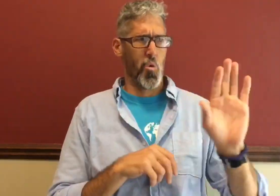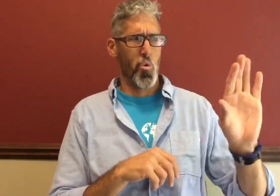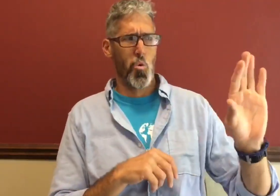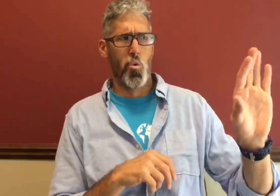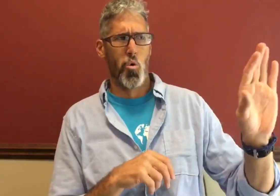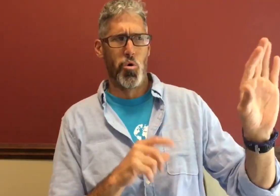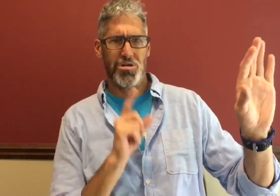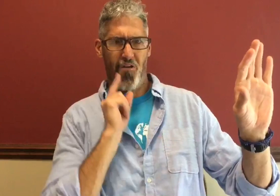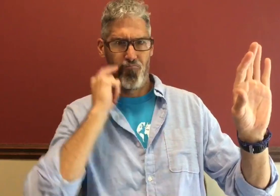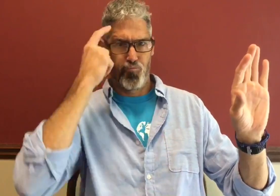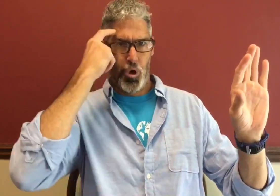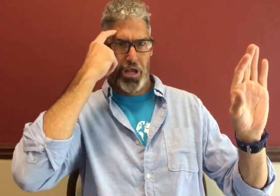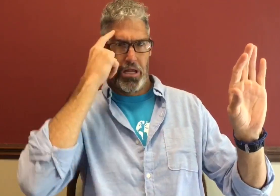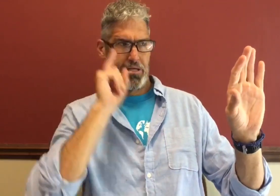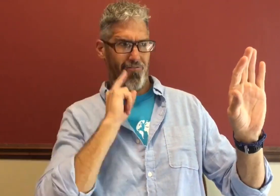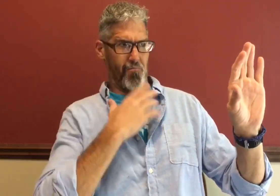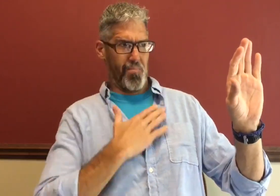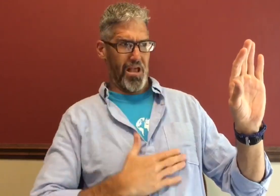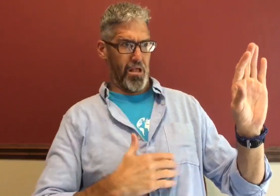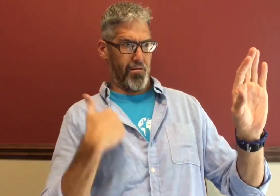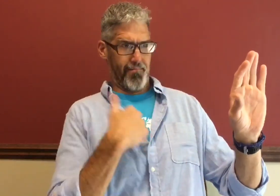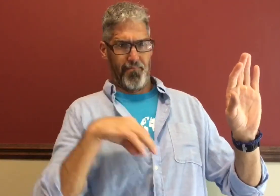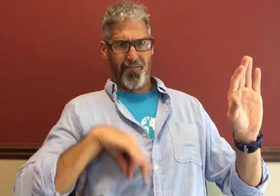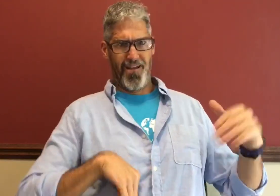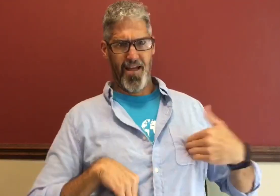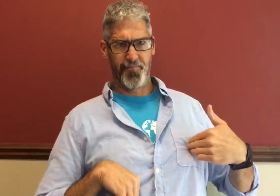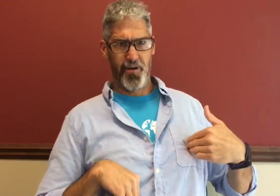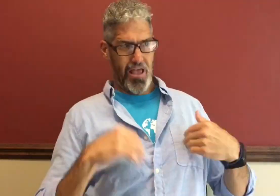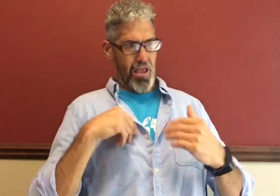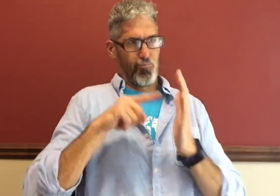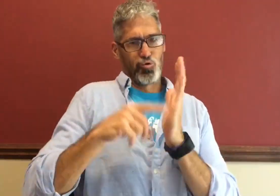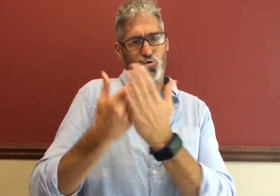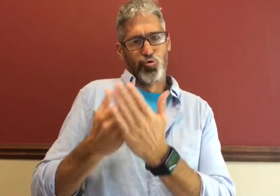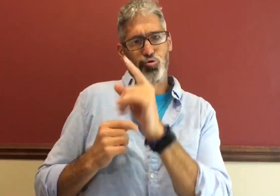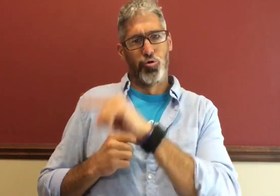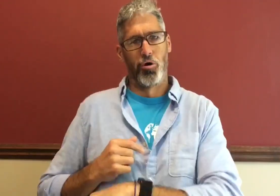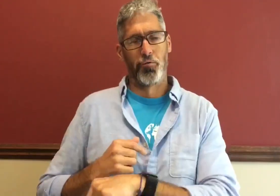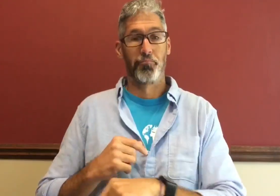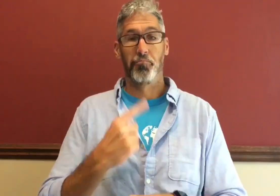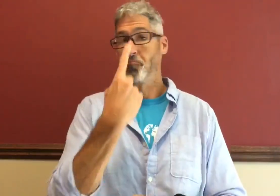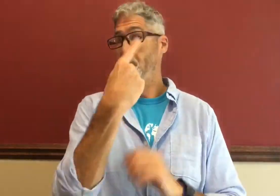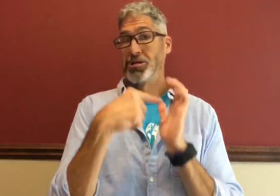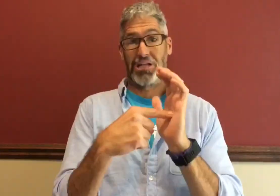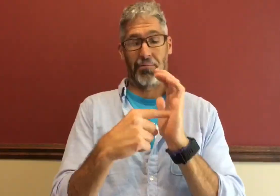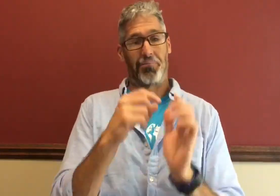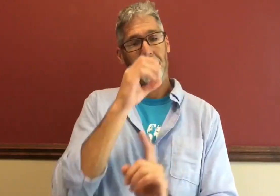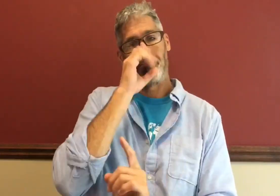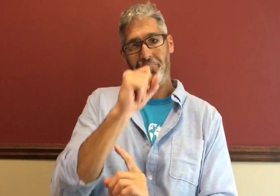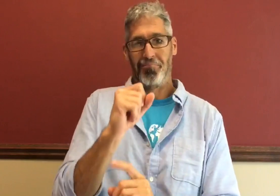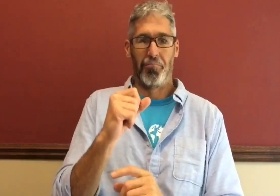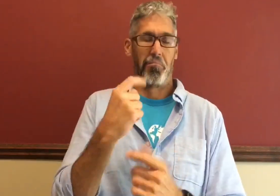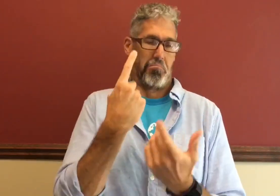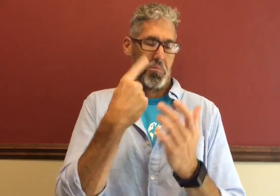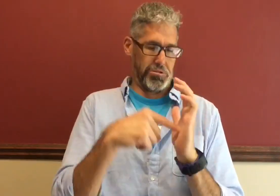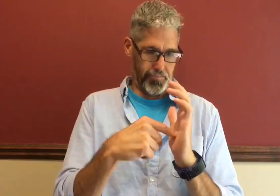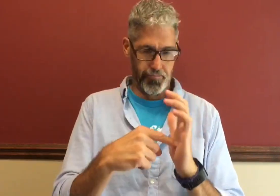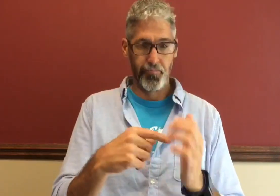people that think we're not worth investing in? We say, no, the deaf brain, the deaf body has benefits. We've got research that proves it. One example